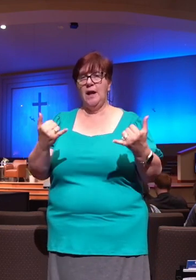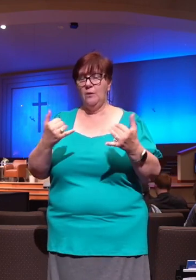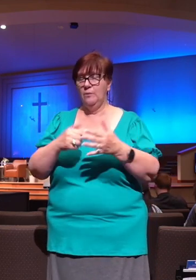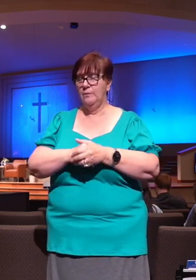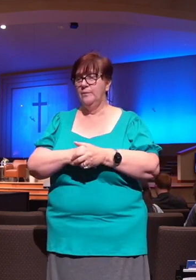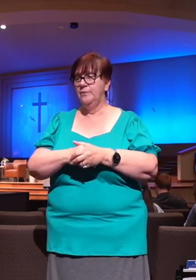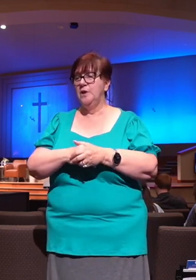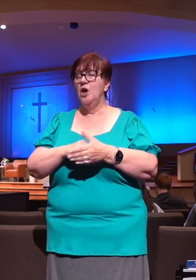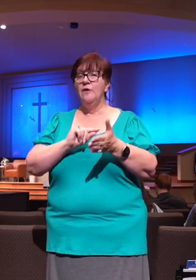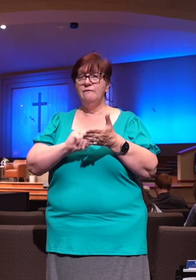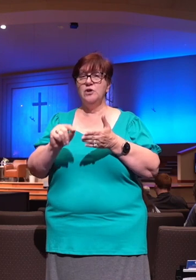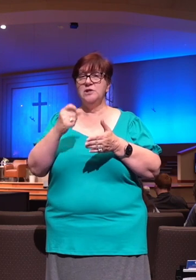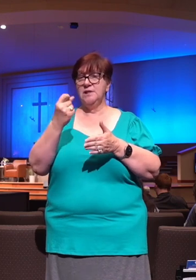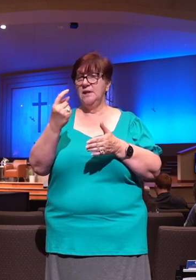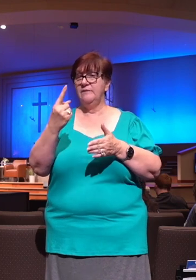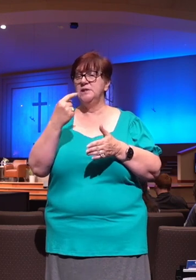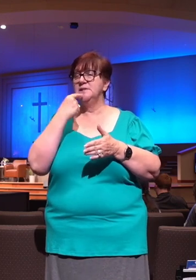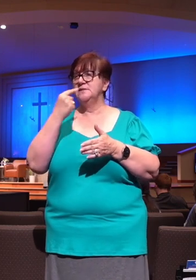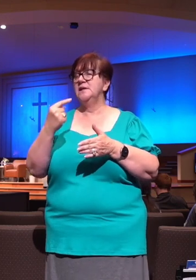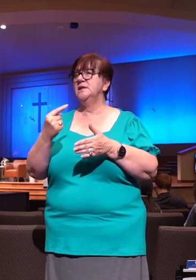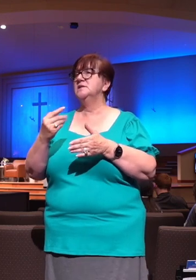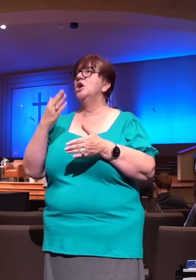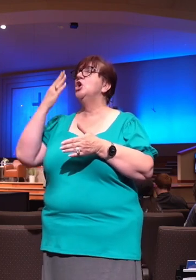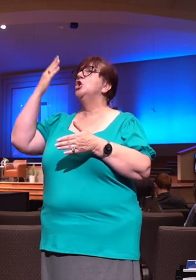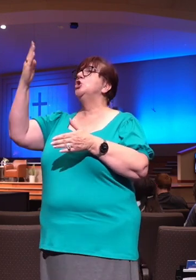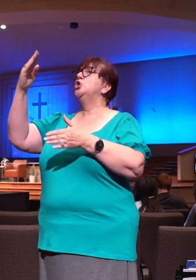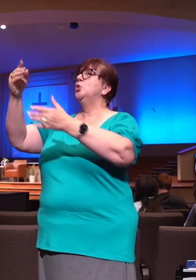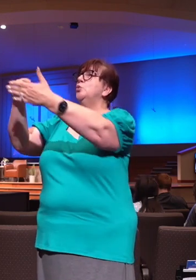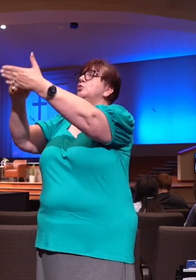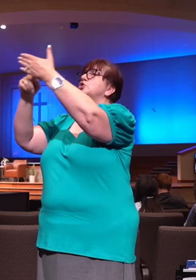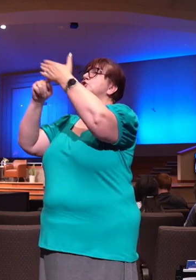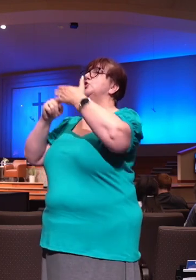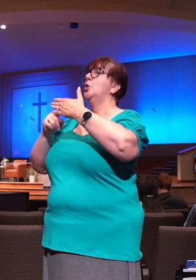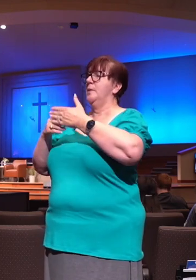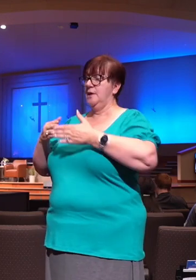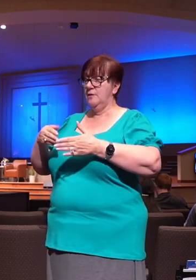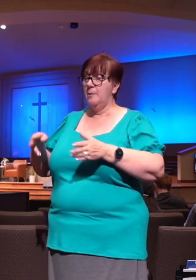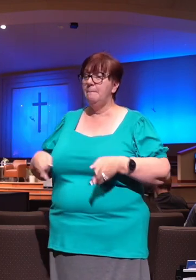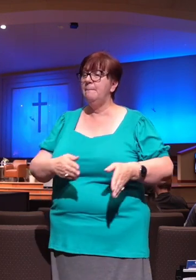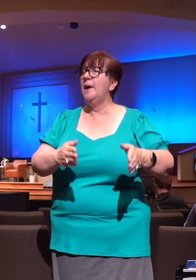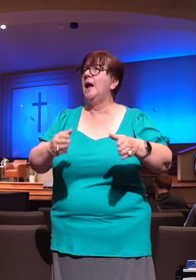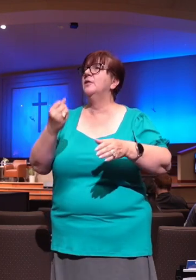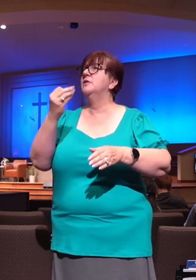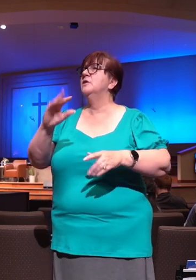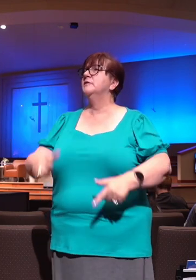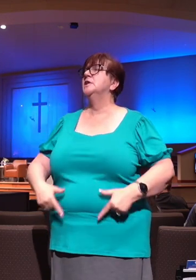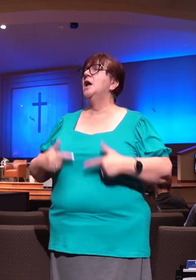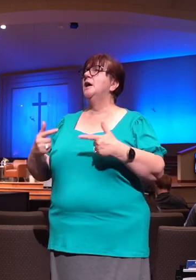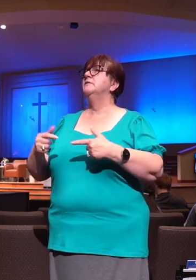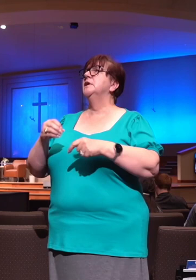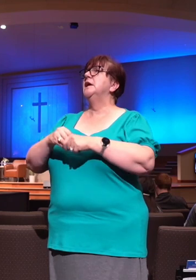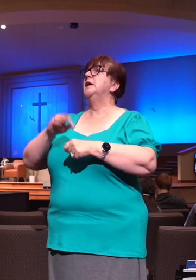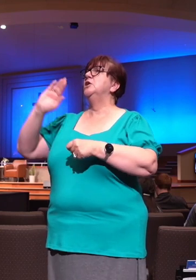Thou wilt show me the path of life. In thy presence is fullness of joy. At thy right hand there are pleasures